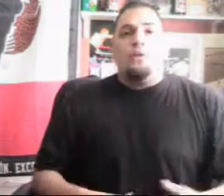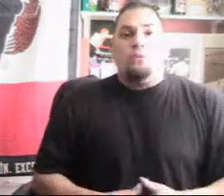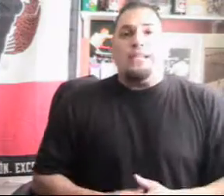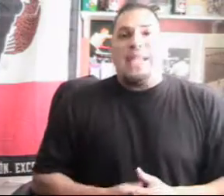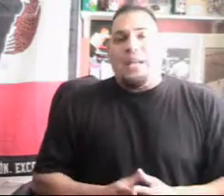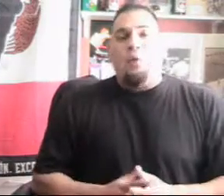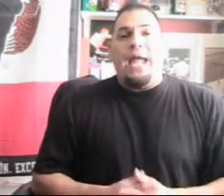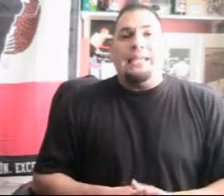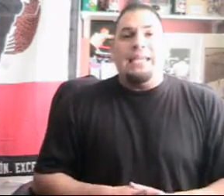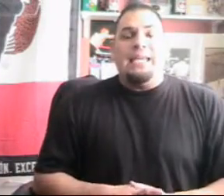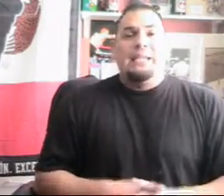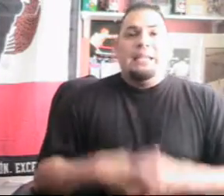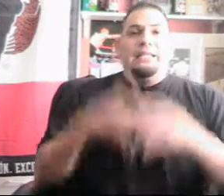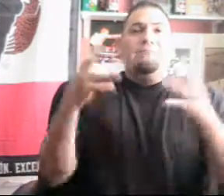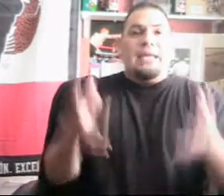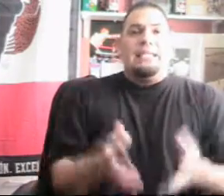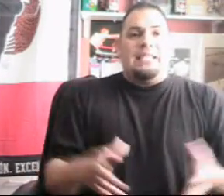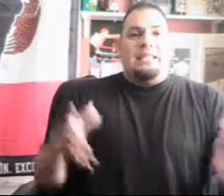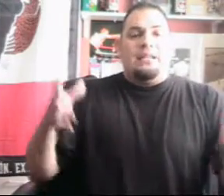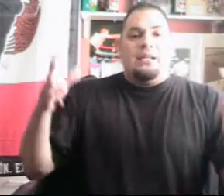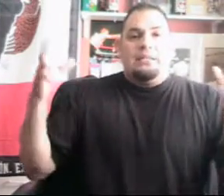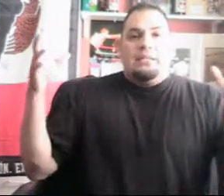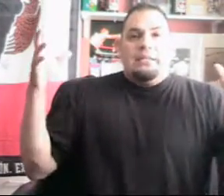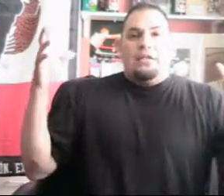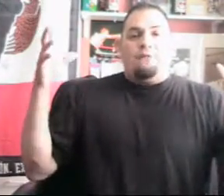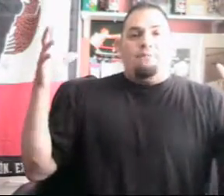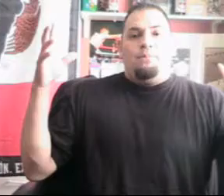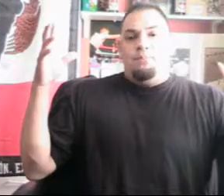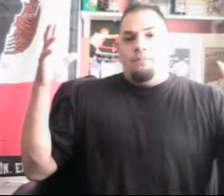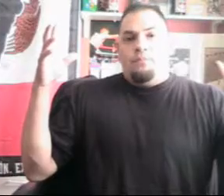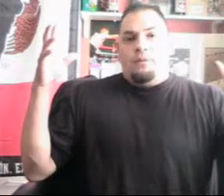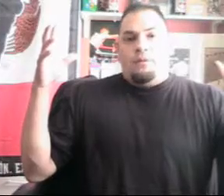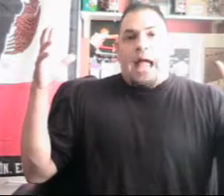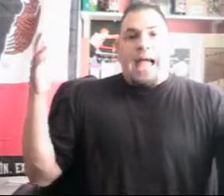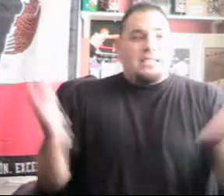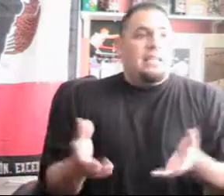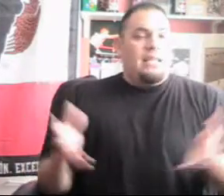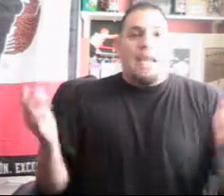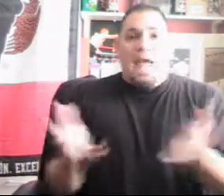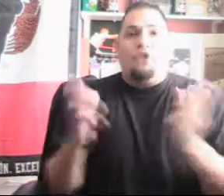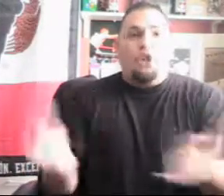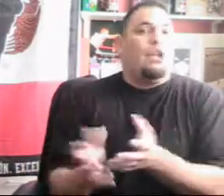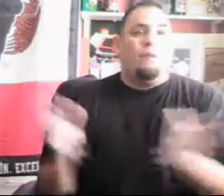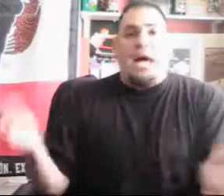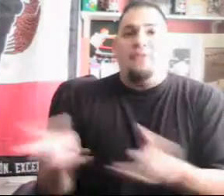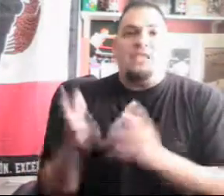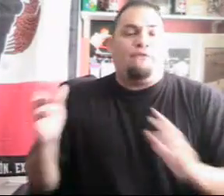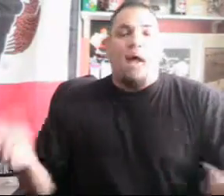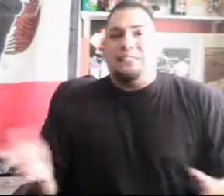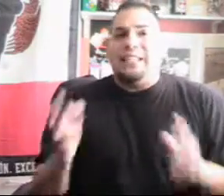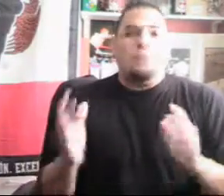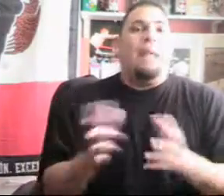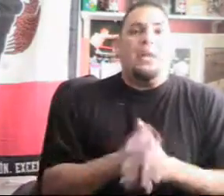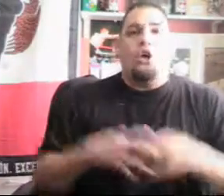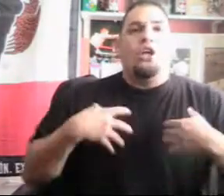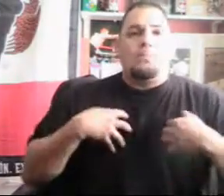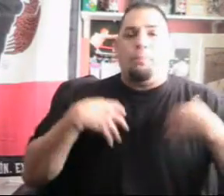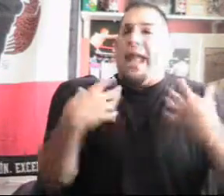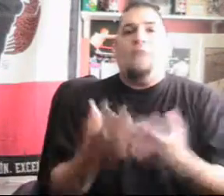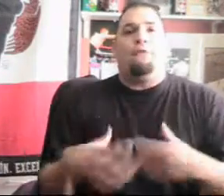is we take away the, the meanings and the, the, actually the livelihood of a lot of these fighters that depend on us paying for